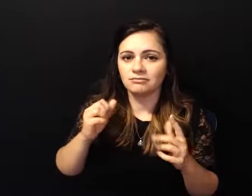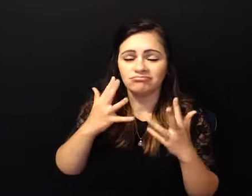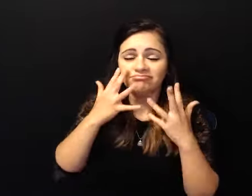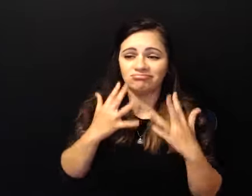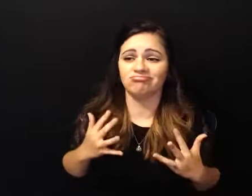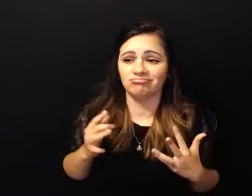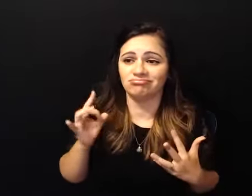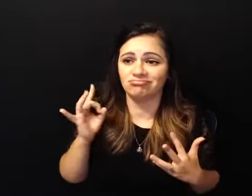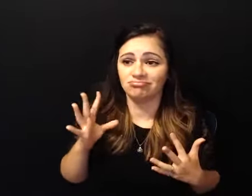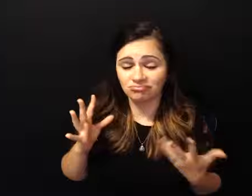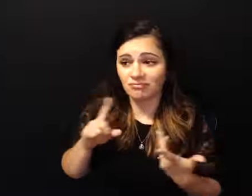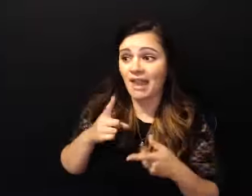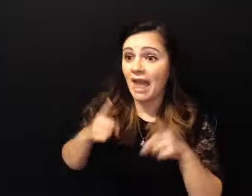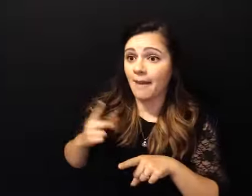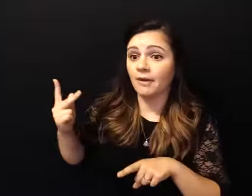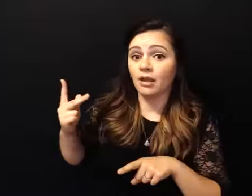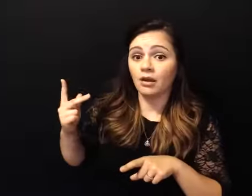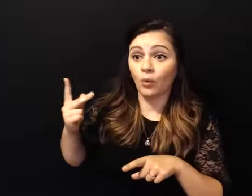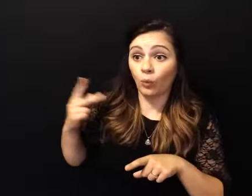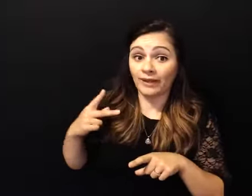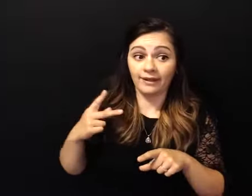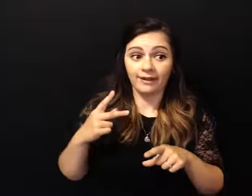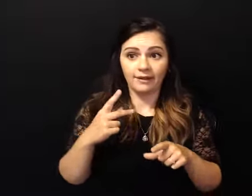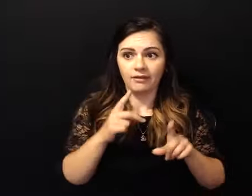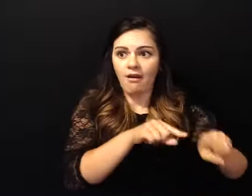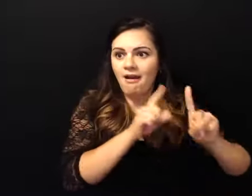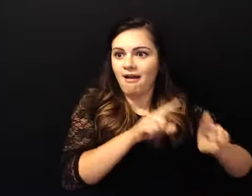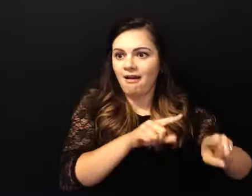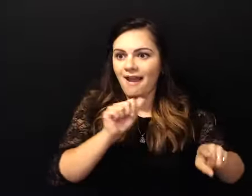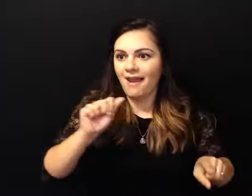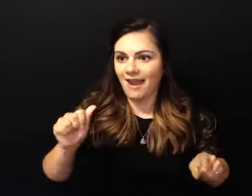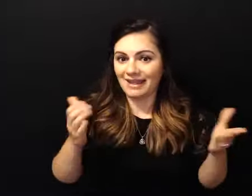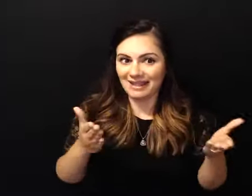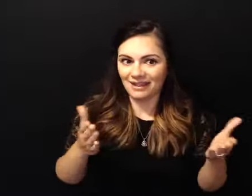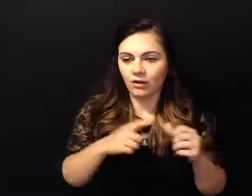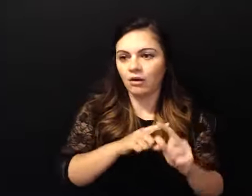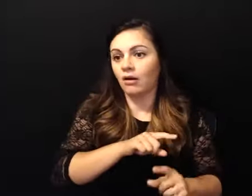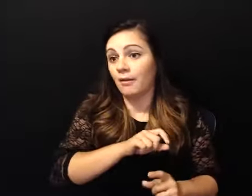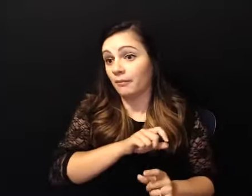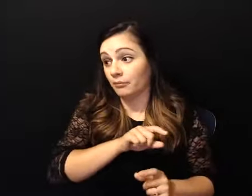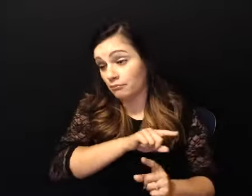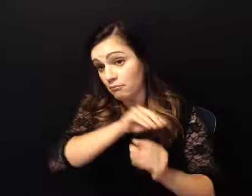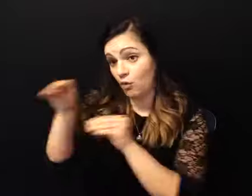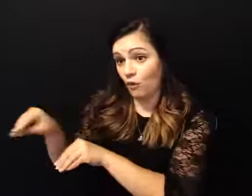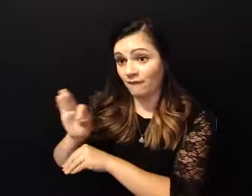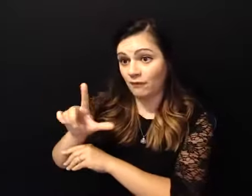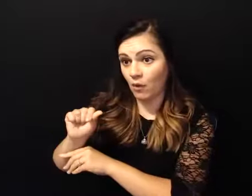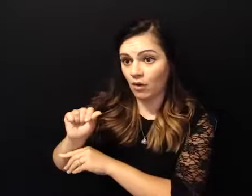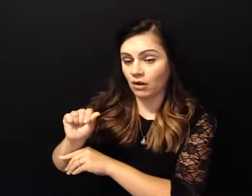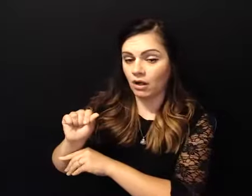active in alcoholics anonymous here and when we went there we had to restart our programs all over and it gave me an opportunity to see how little god i really had in my